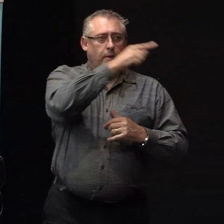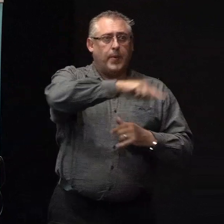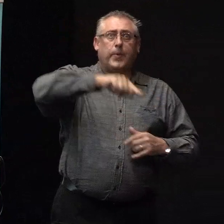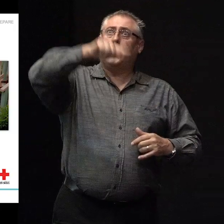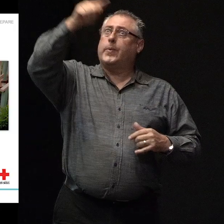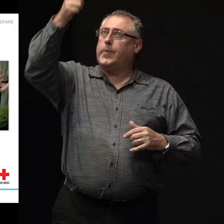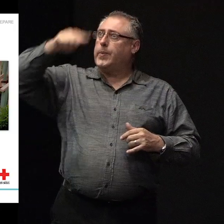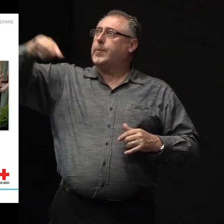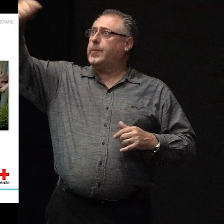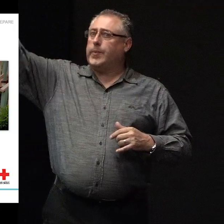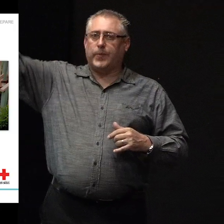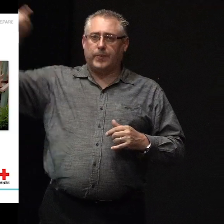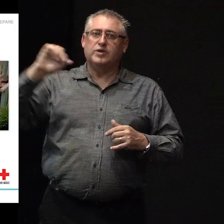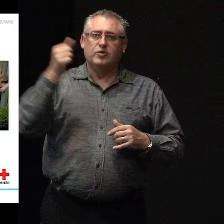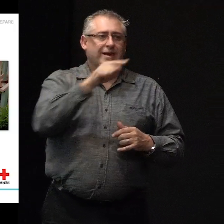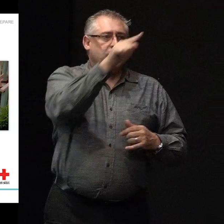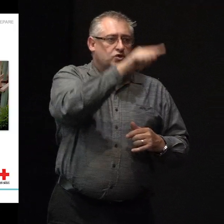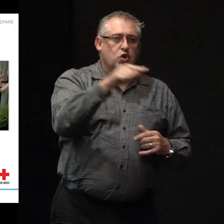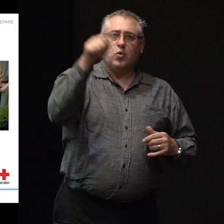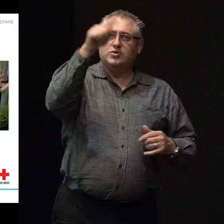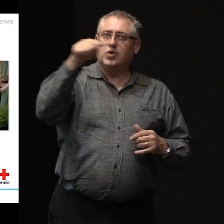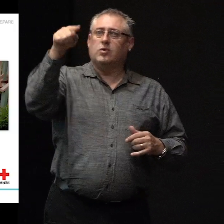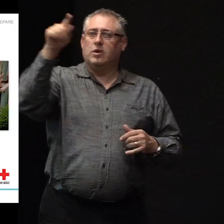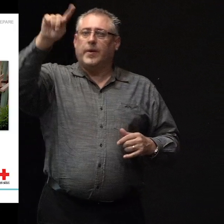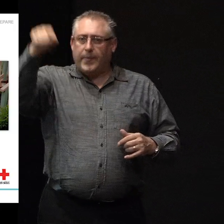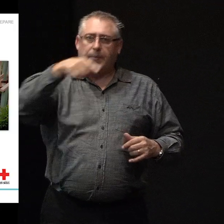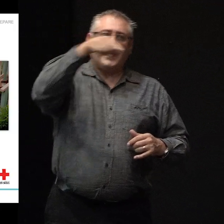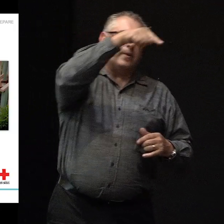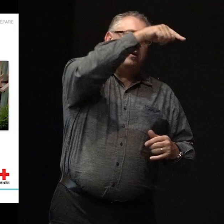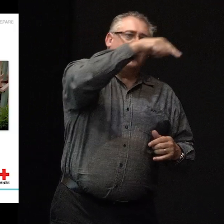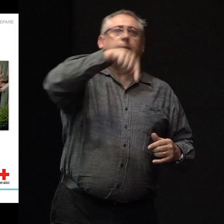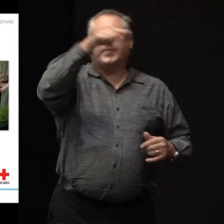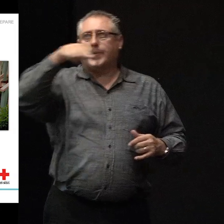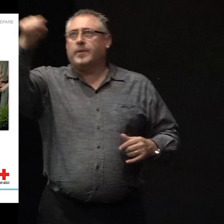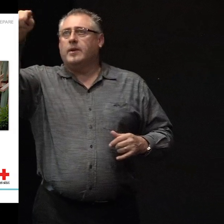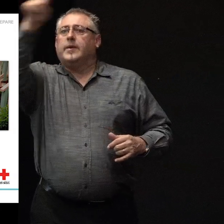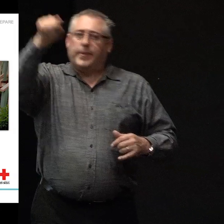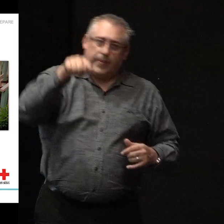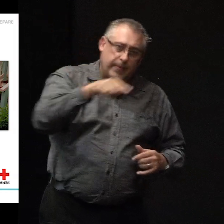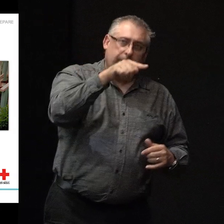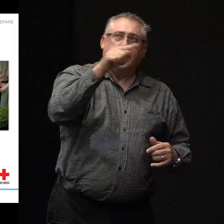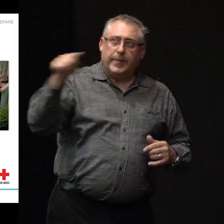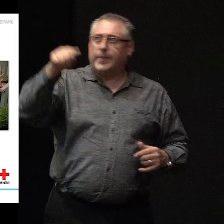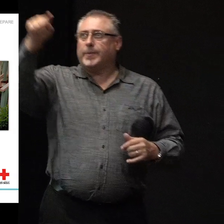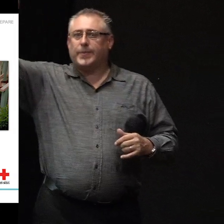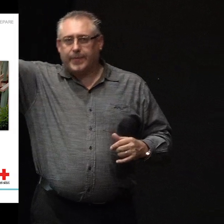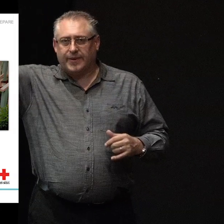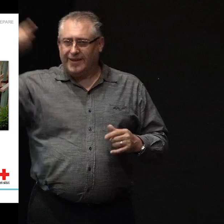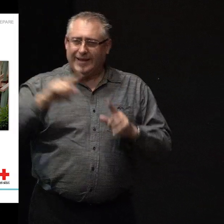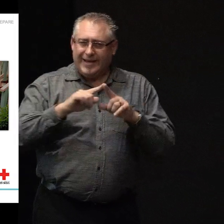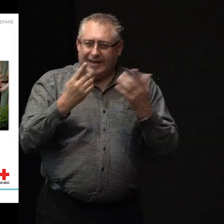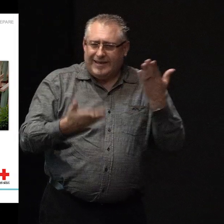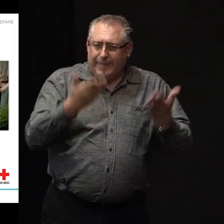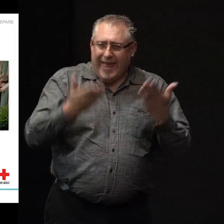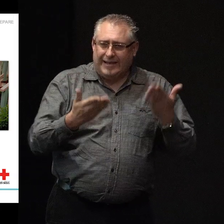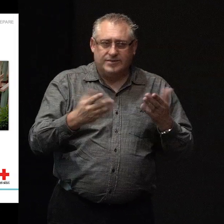graph, there should be some circles on it because we'll kind of loop back into bits which are really terrible and we may loop back into bits